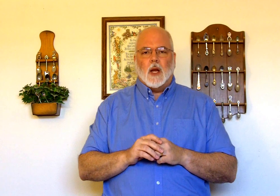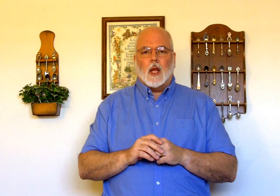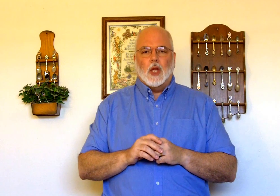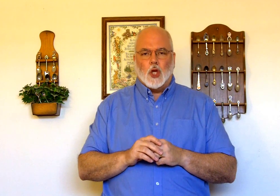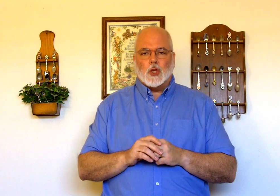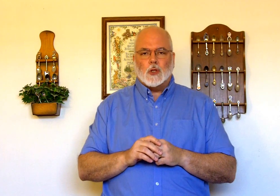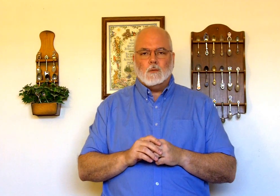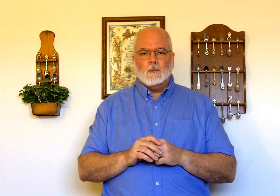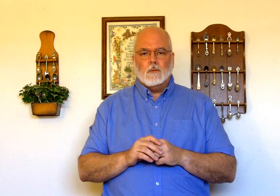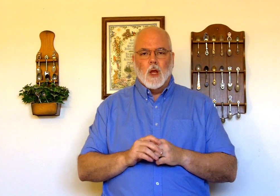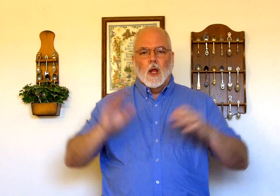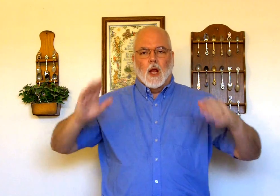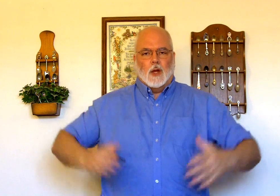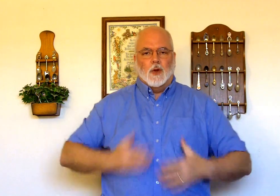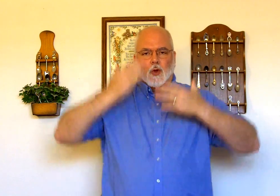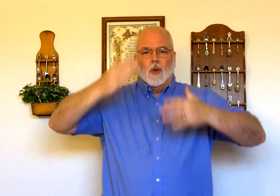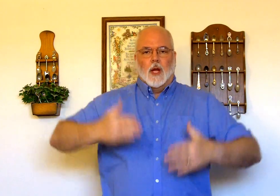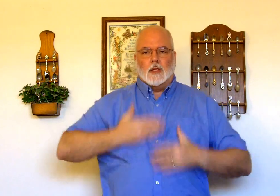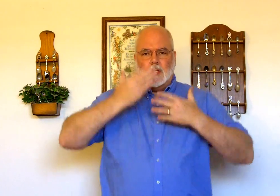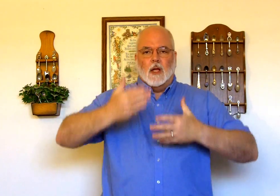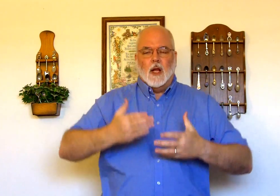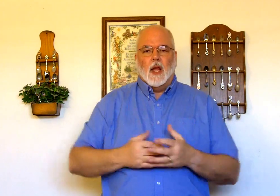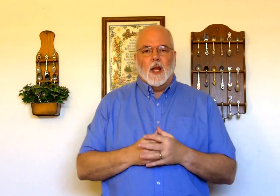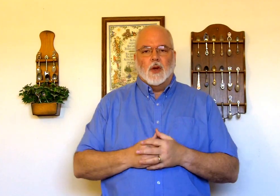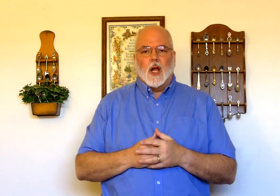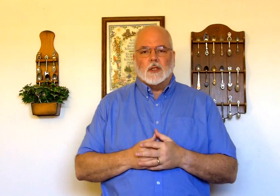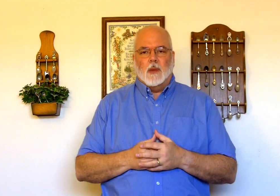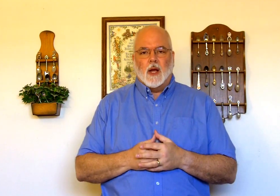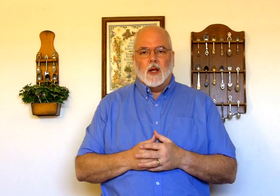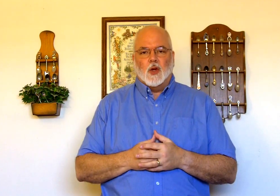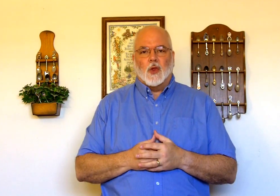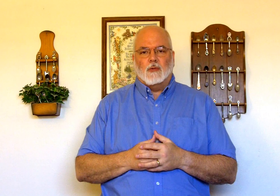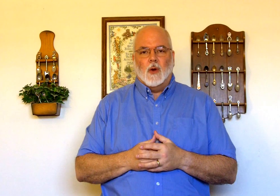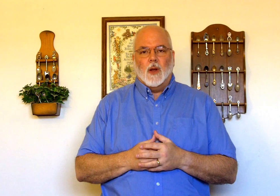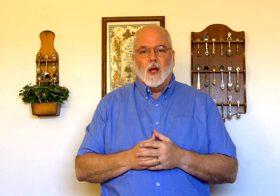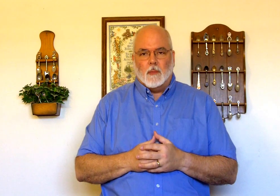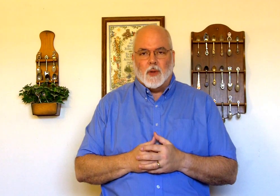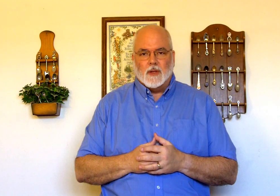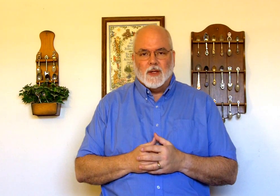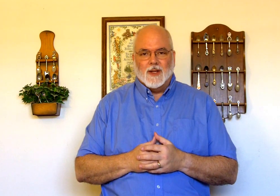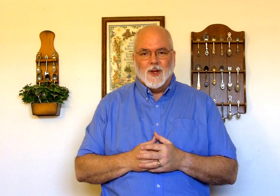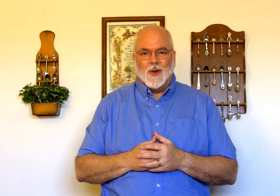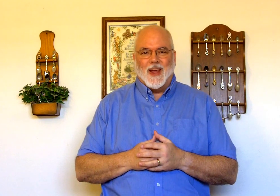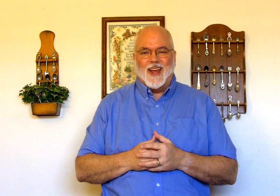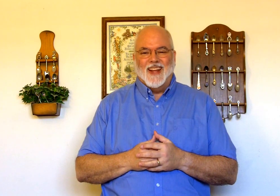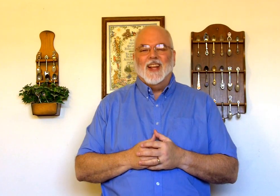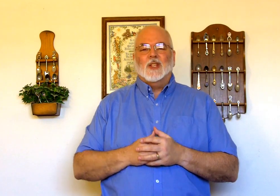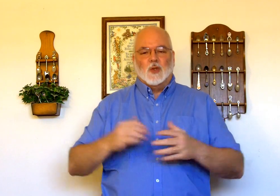like this and you do this you're not smiling you're throwing up. Okay? So